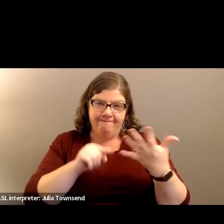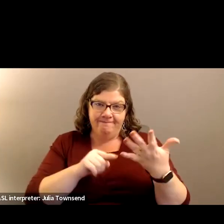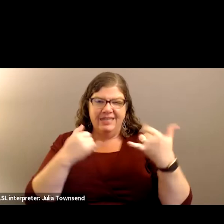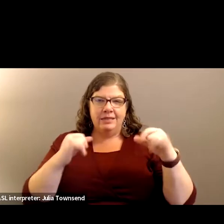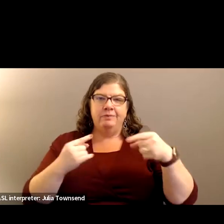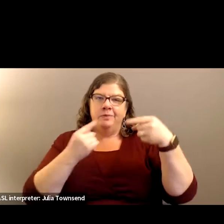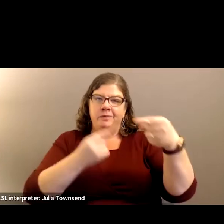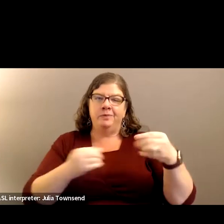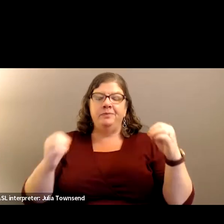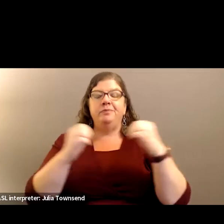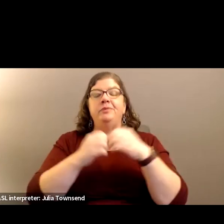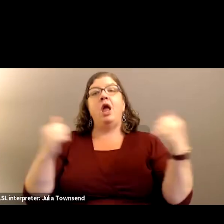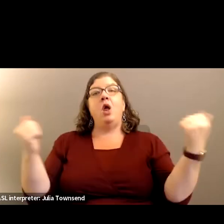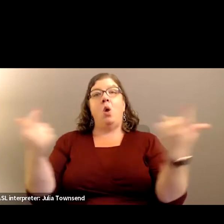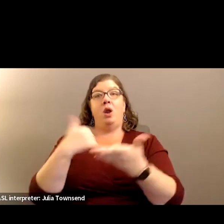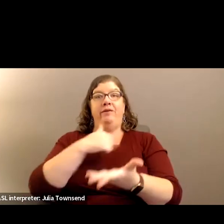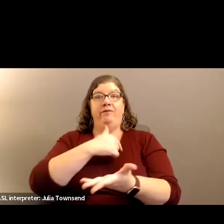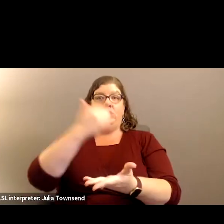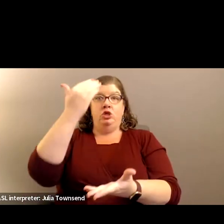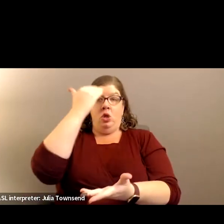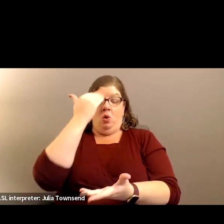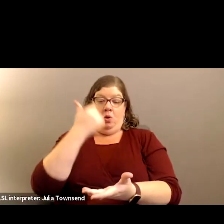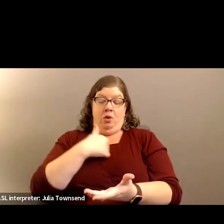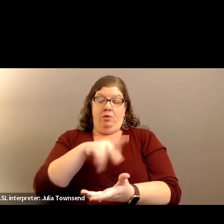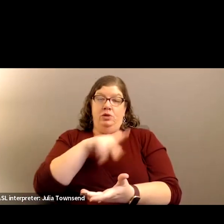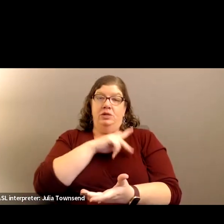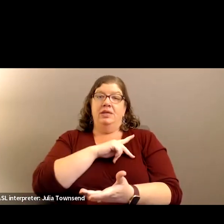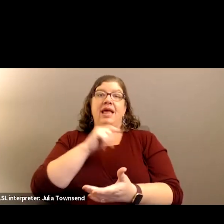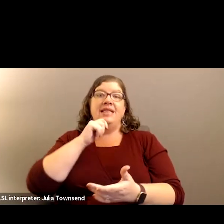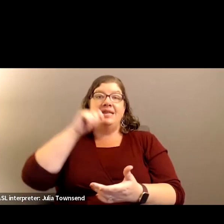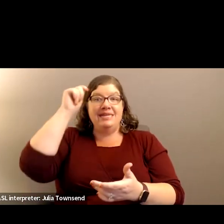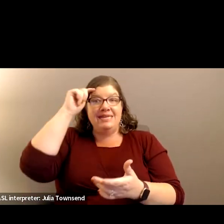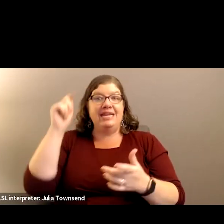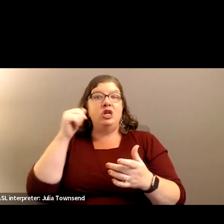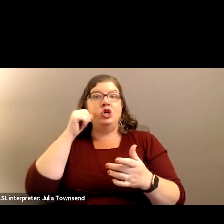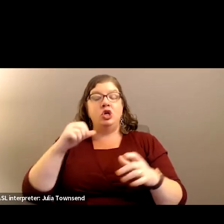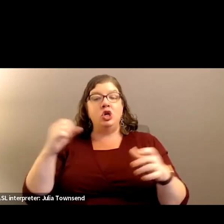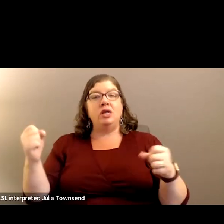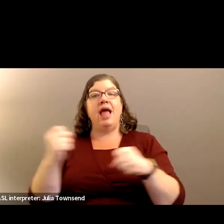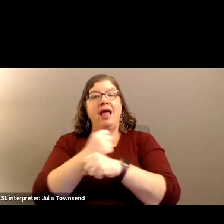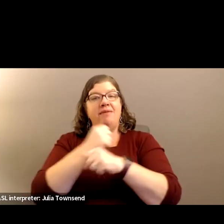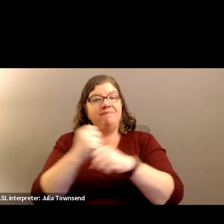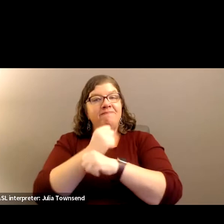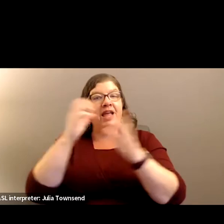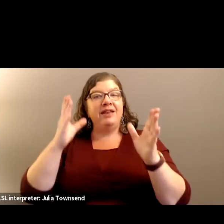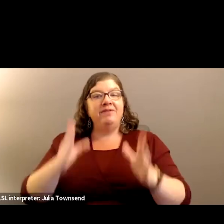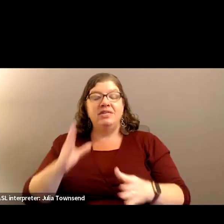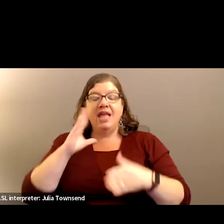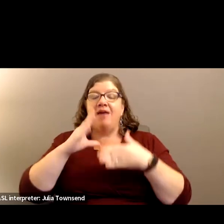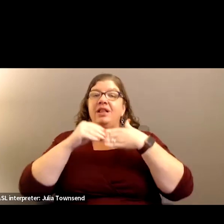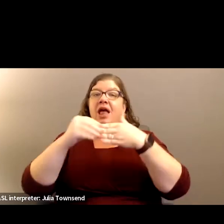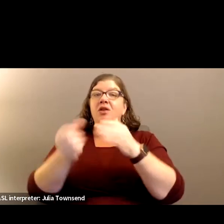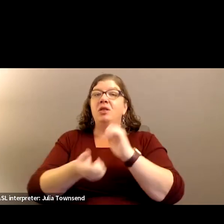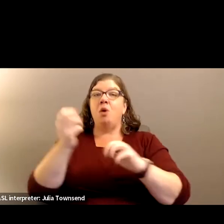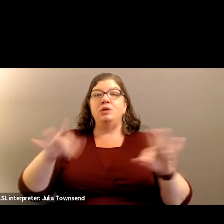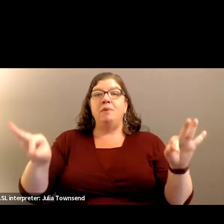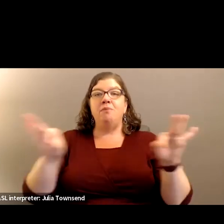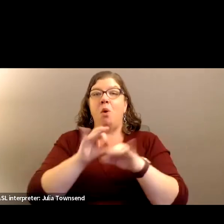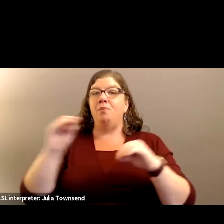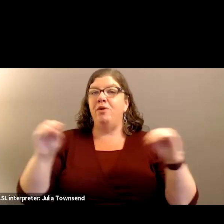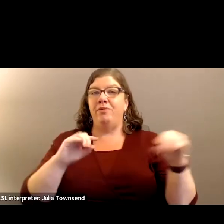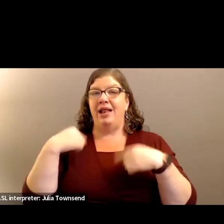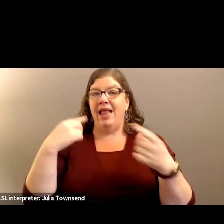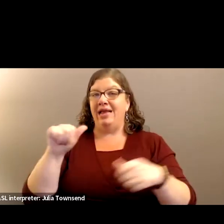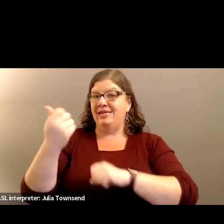And we all know, even personally, that adolescent girl activists have led some of the most important movements of the last decade,